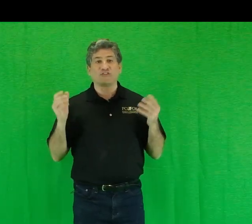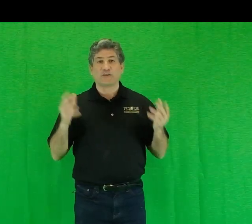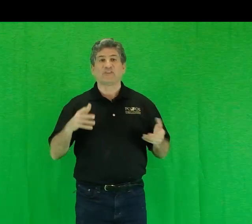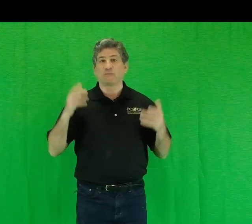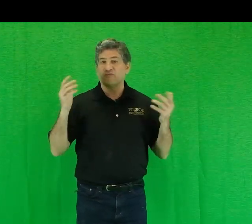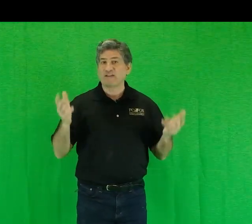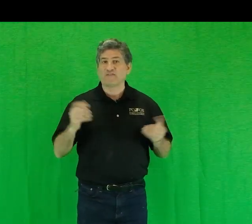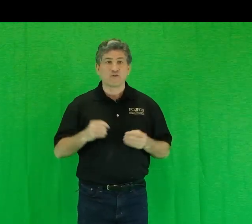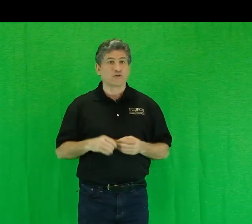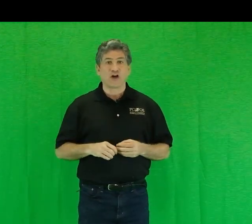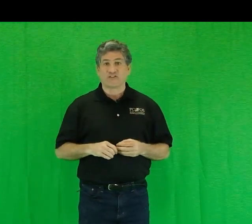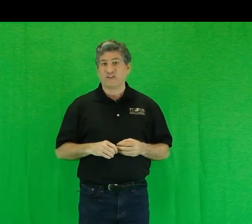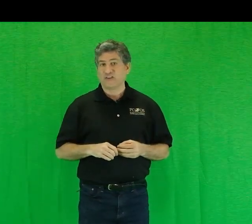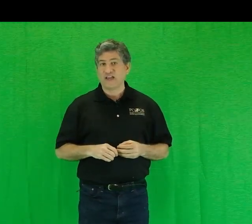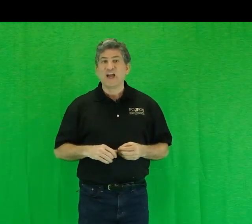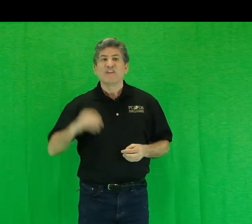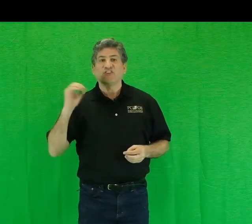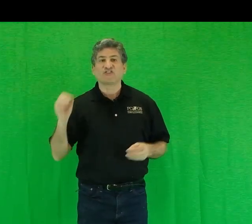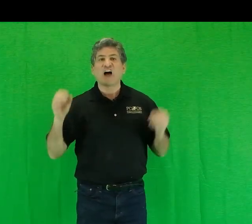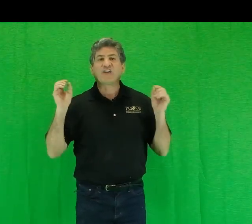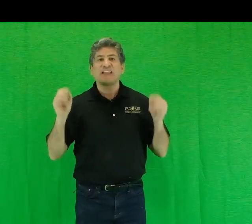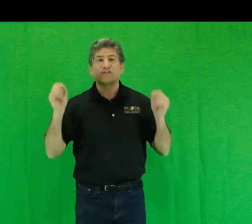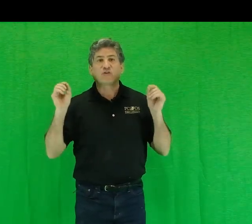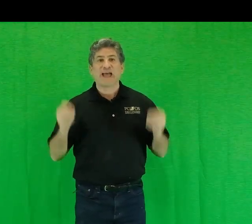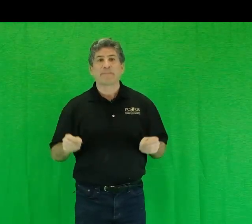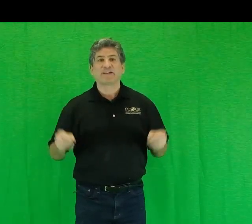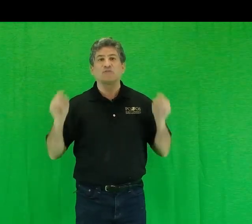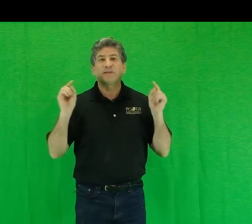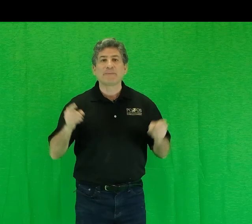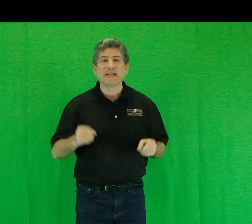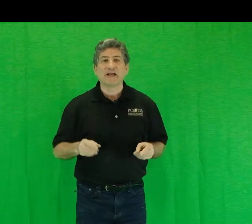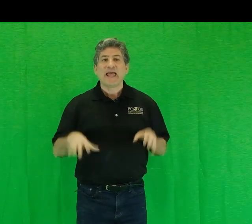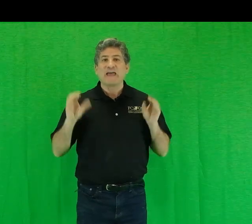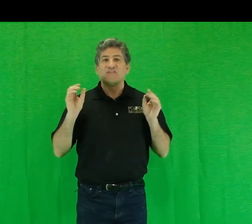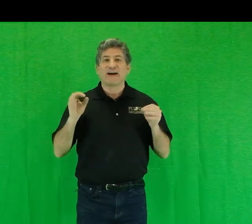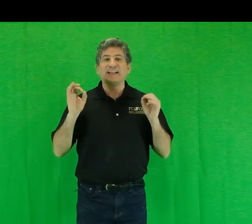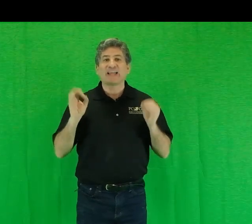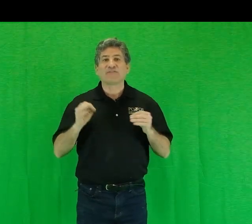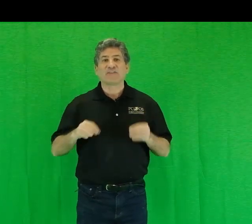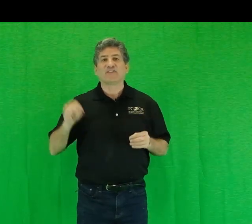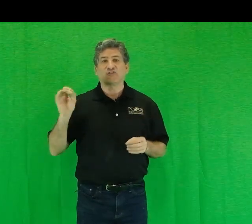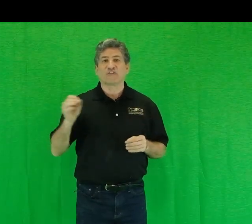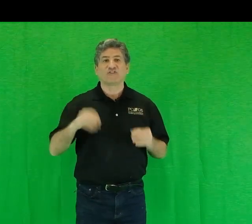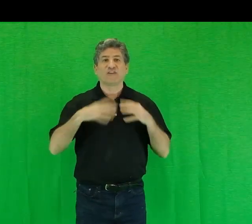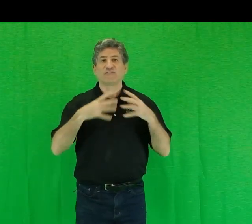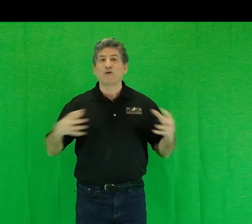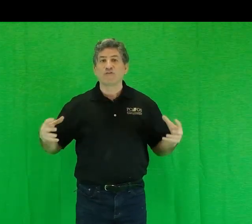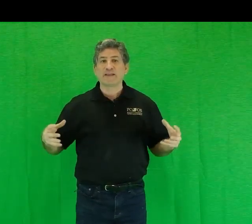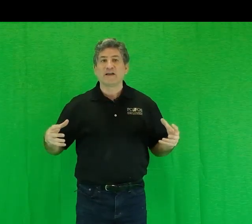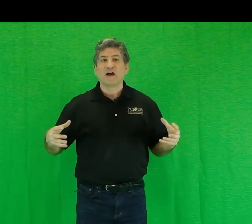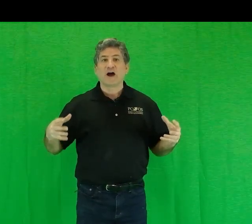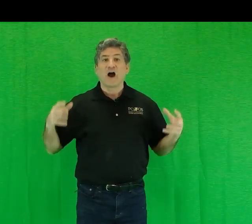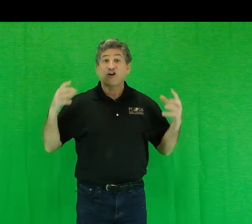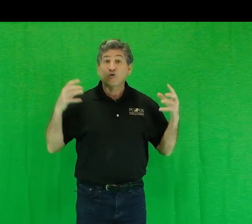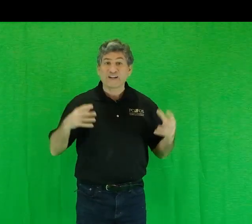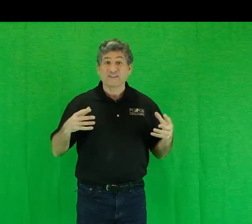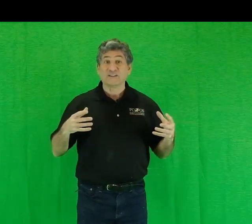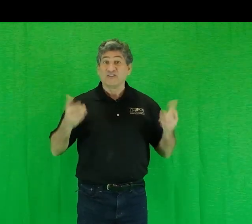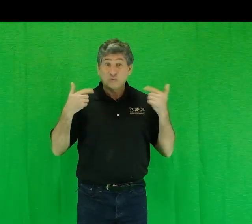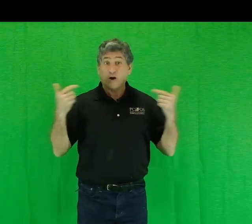attempting to prevent further loss, they say, the stock of natural capital is plummeting and the vital life-giving services that flow from it are critical to our